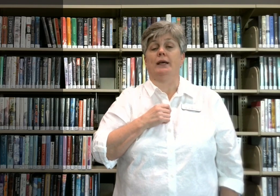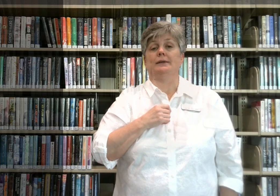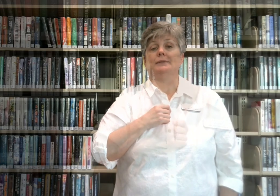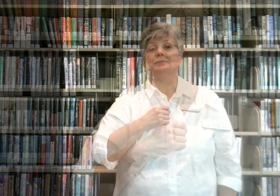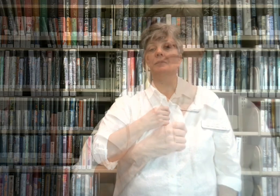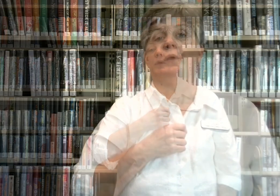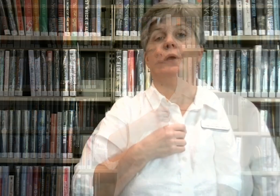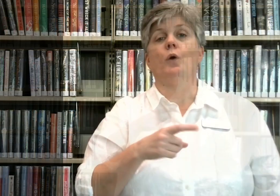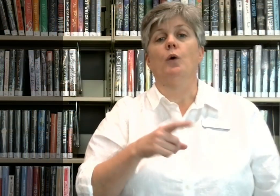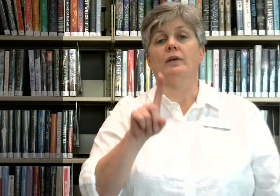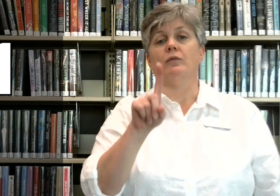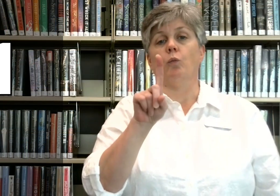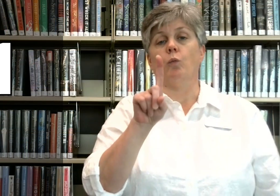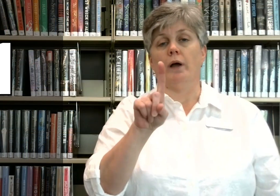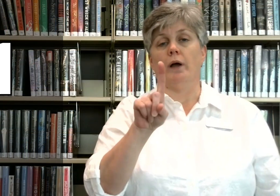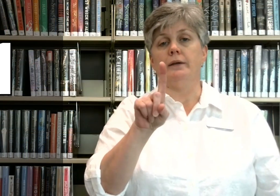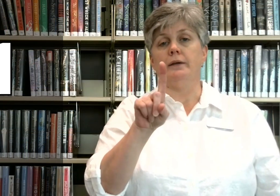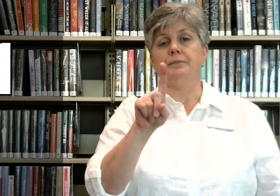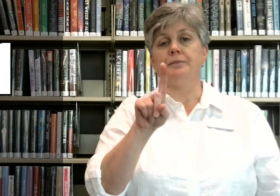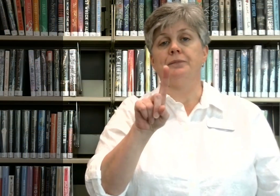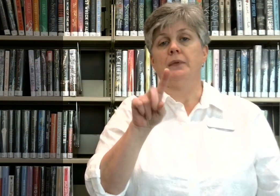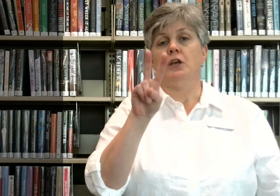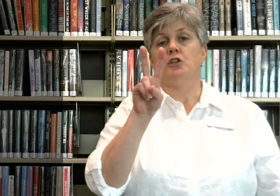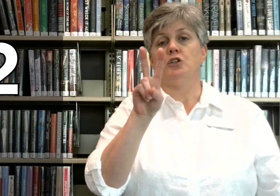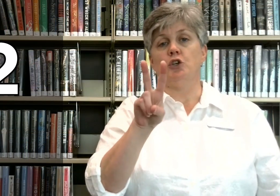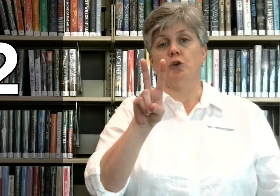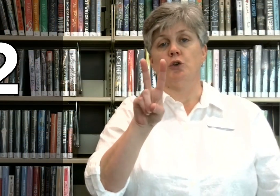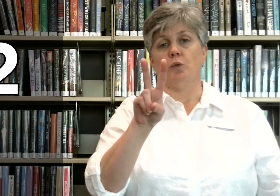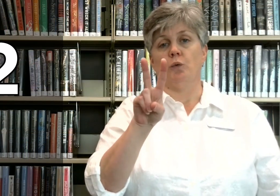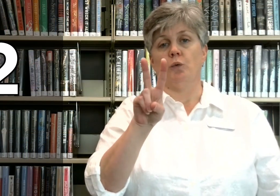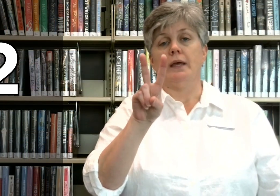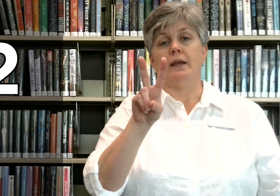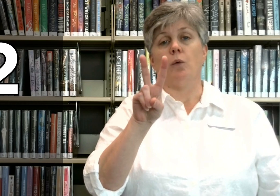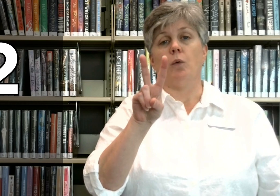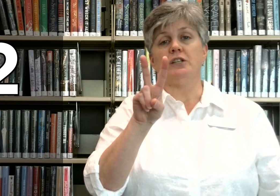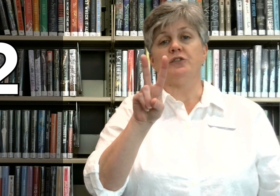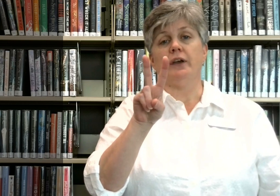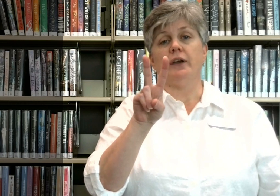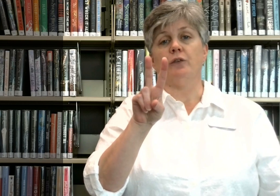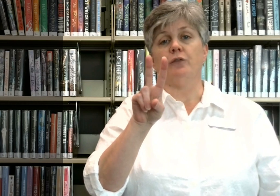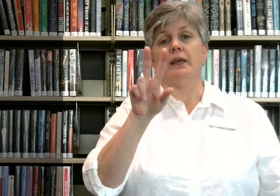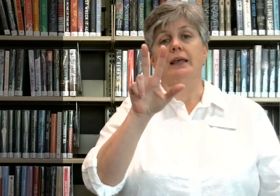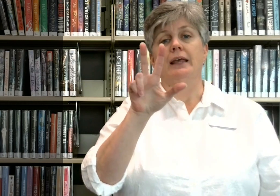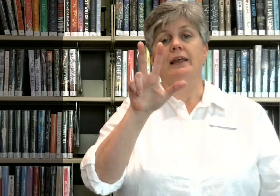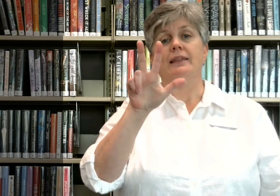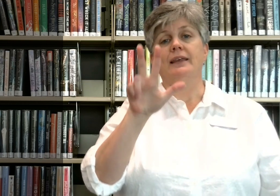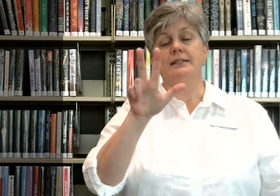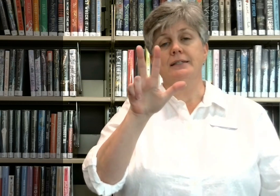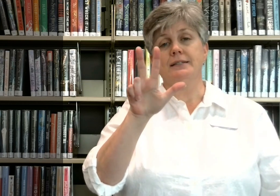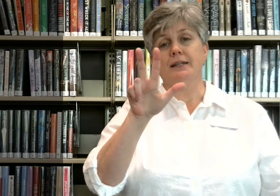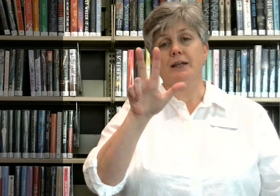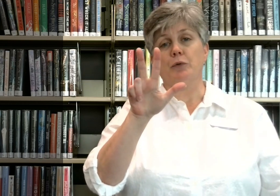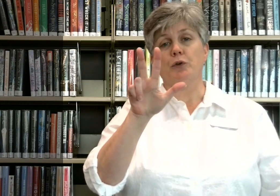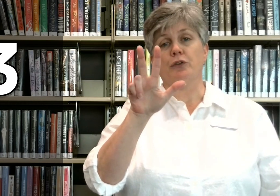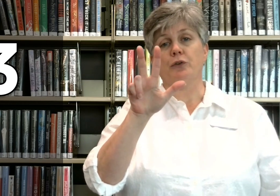We have one, two. Now watch very carefully. This is the number three.